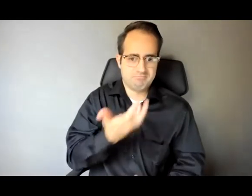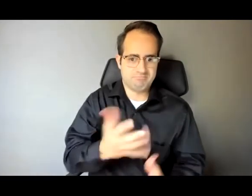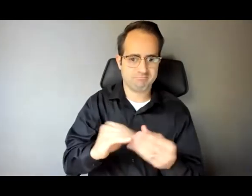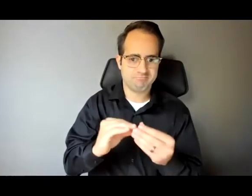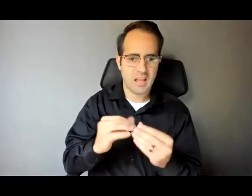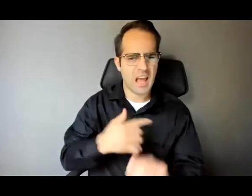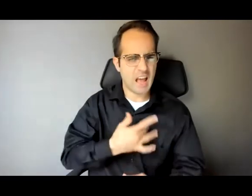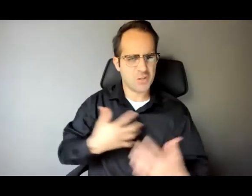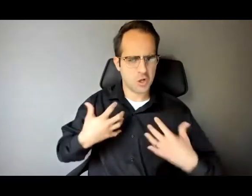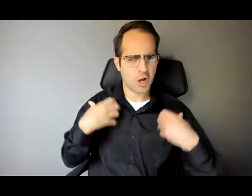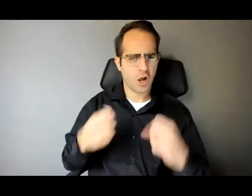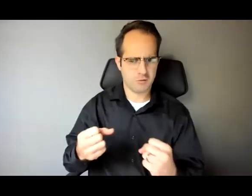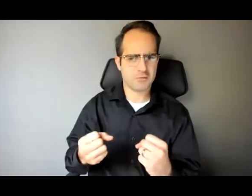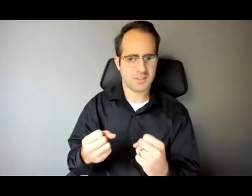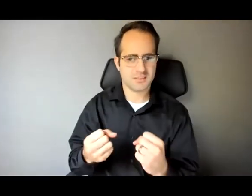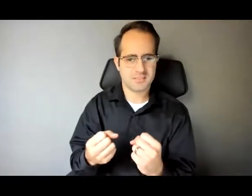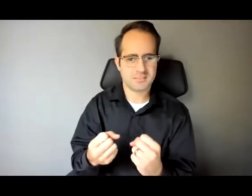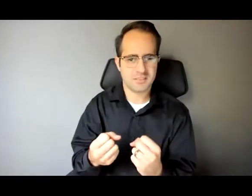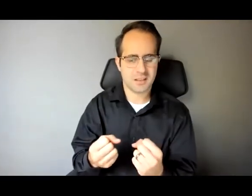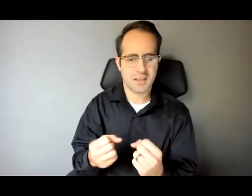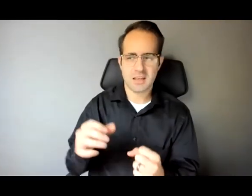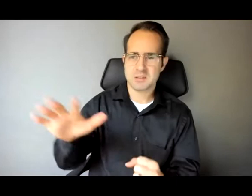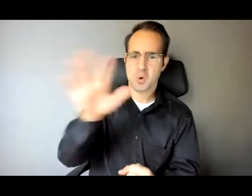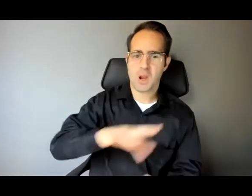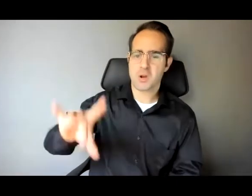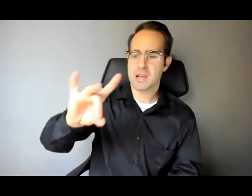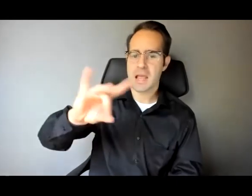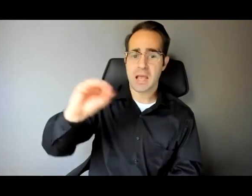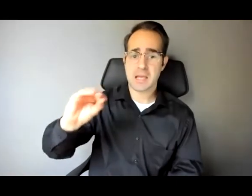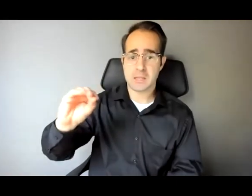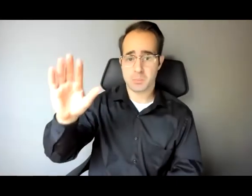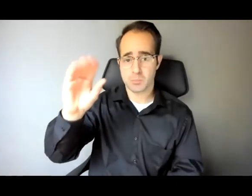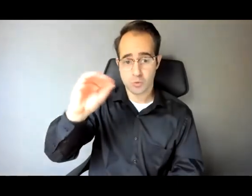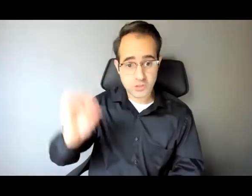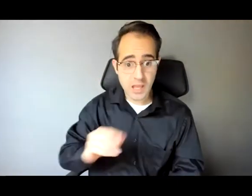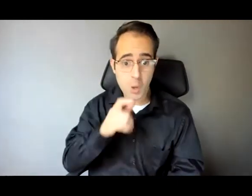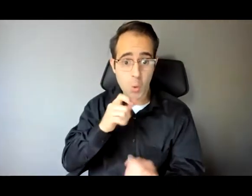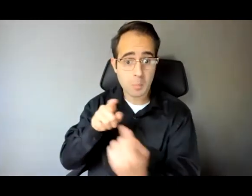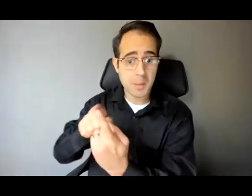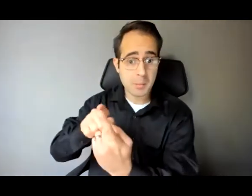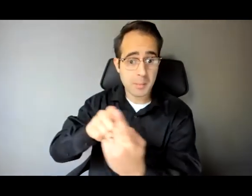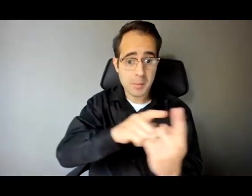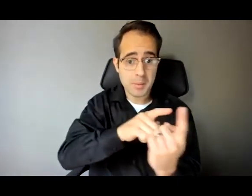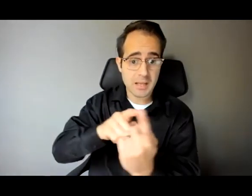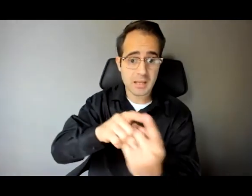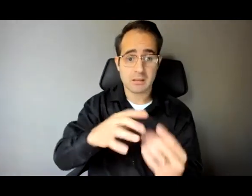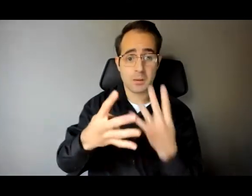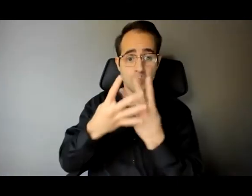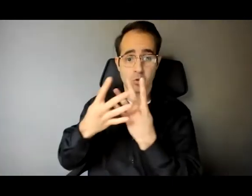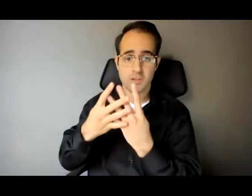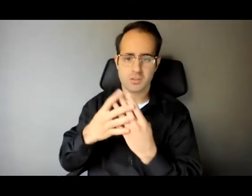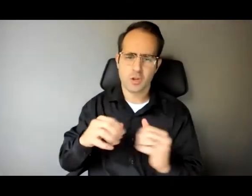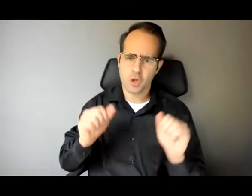that about 80% of the people I met in prison could have been in some alternate opportunity